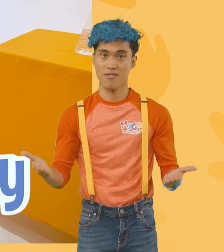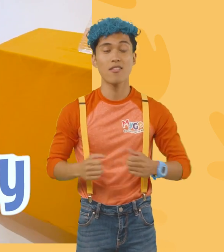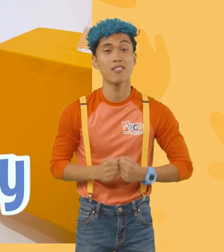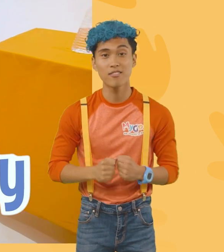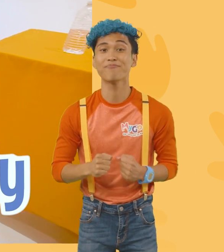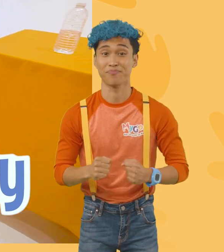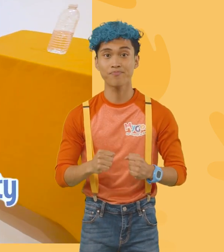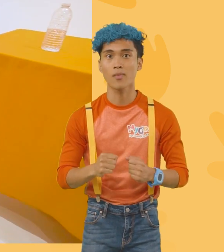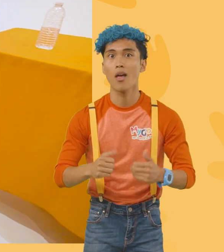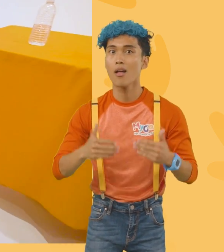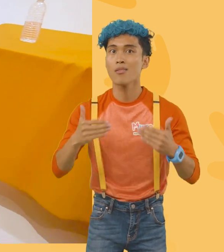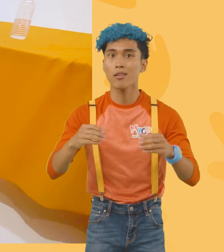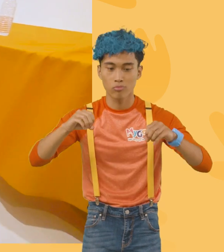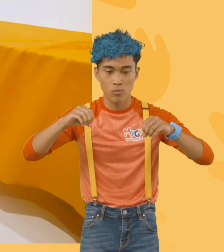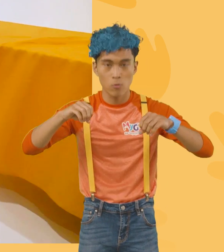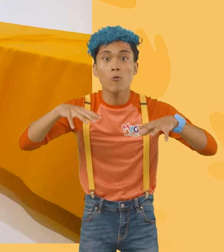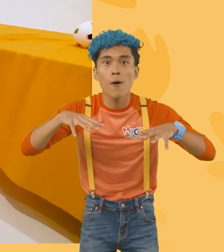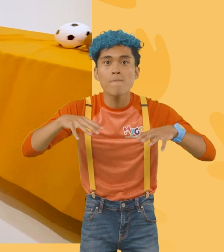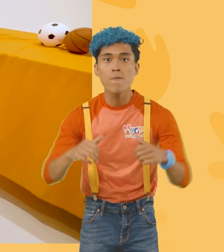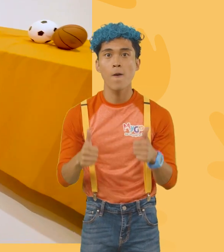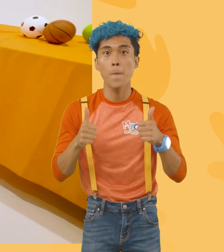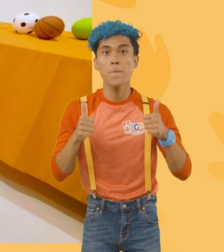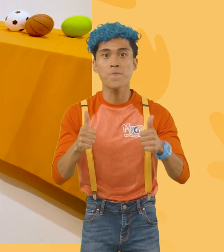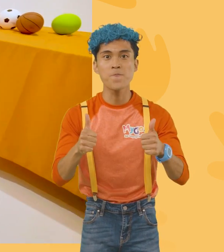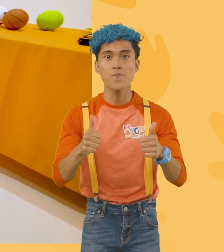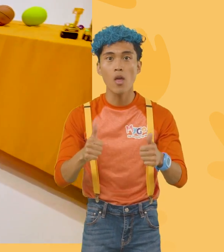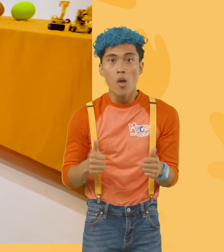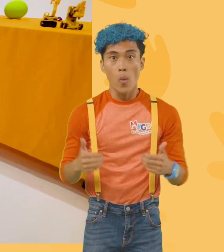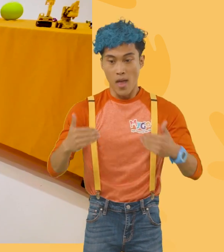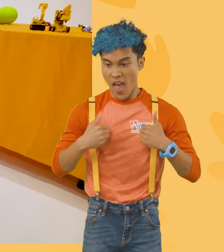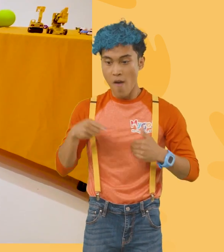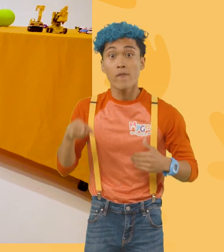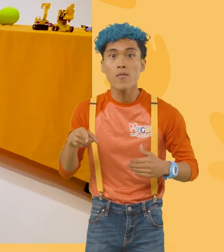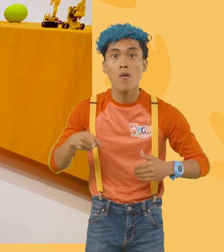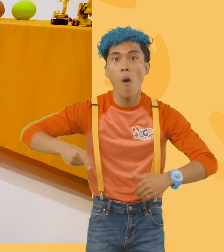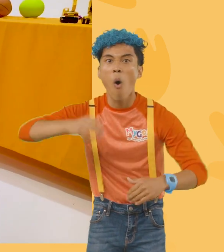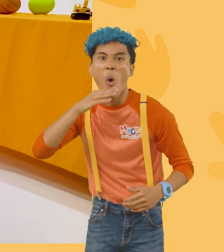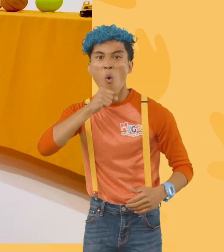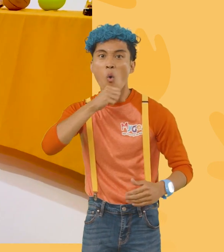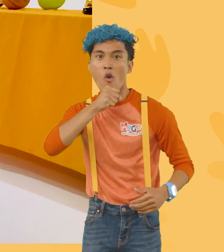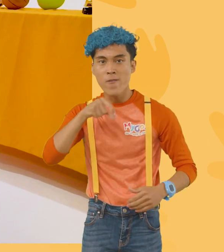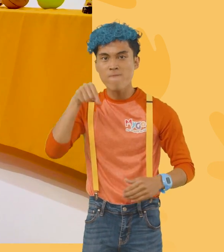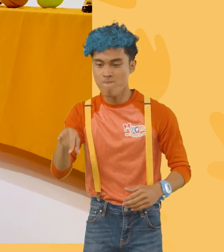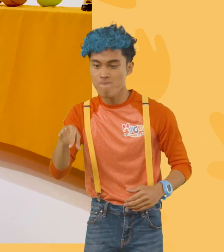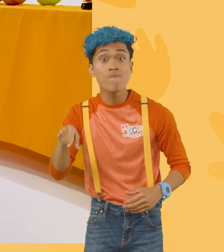So, let's let these two items go. We have orange over here and